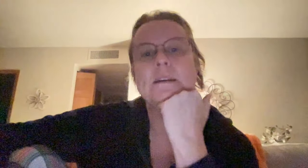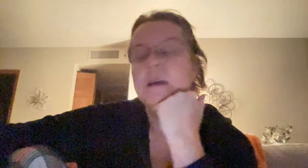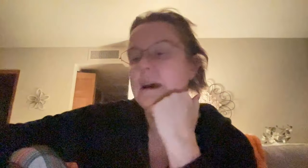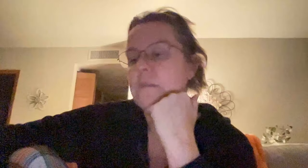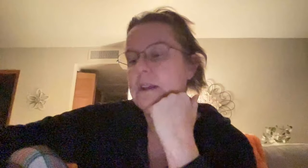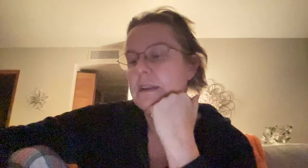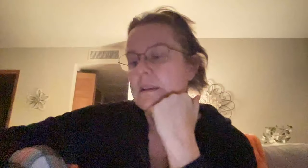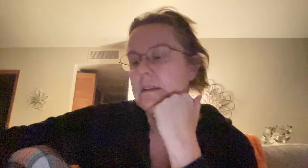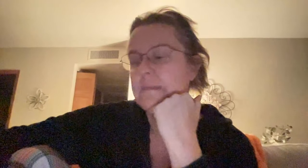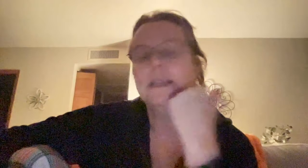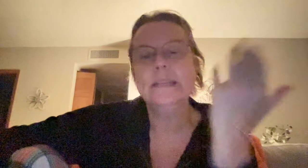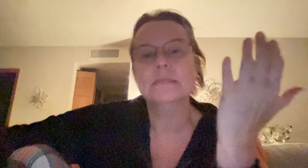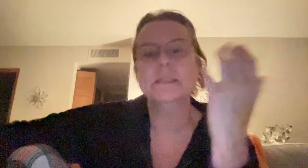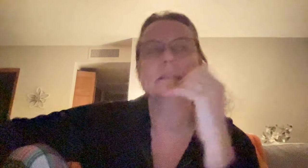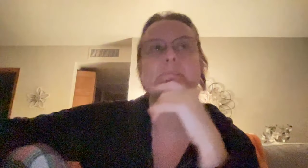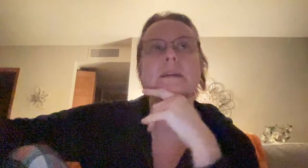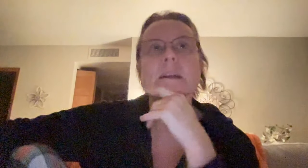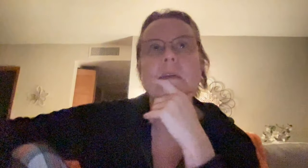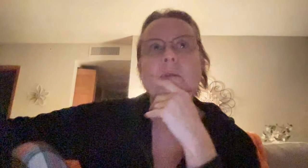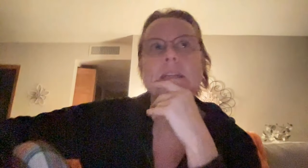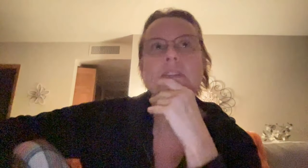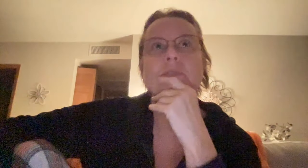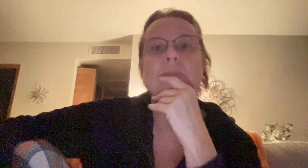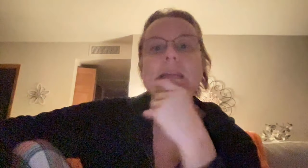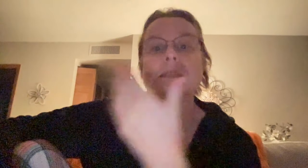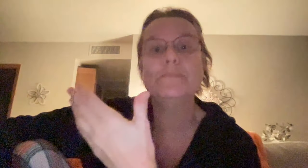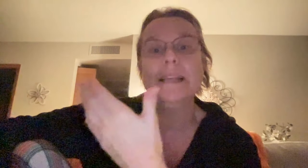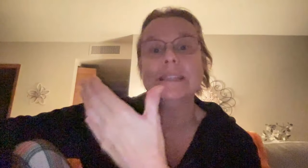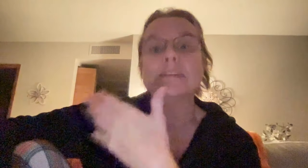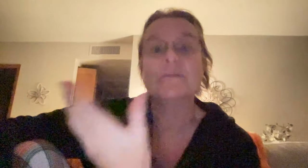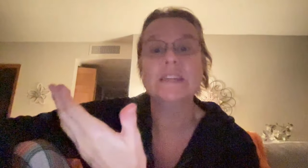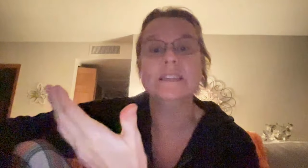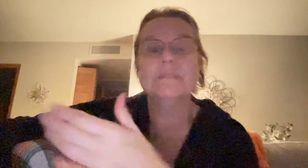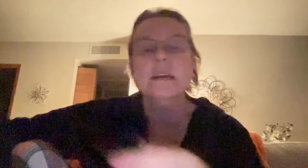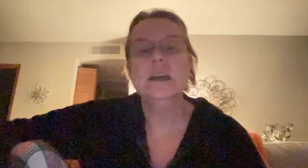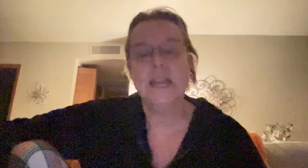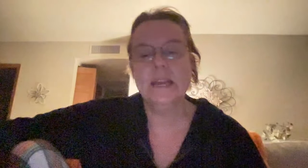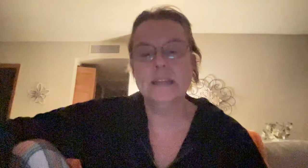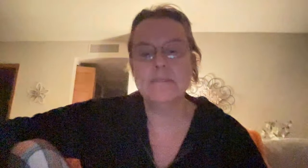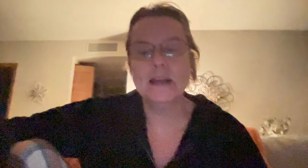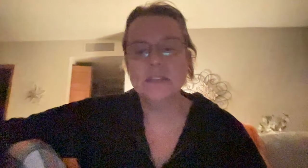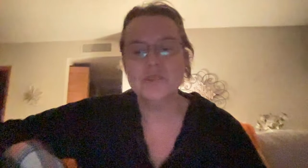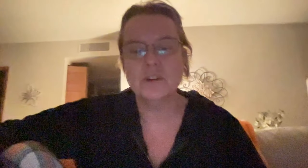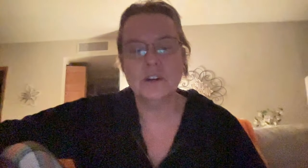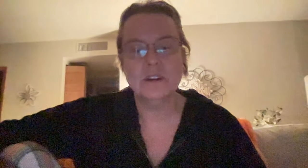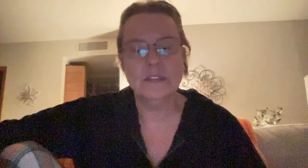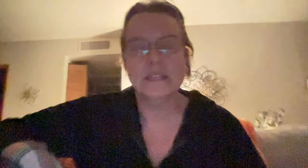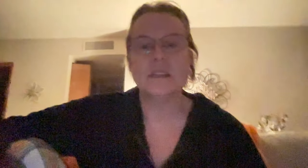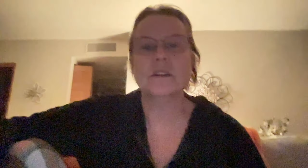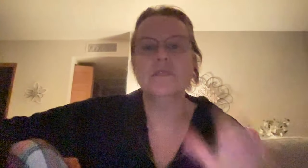want to, I want to, I mean, it is a business, but I want to make a space that's effective. And I'm not sure that that's a good